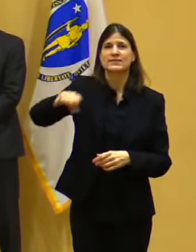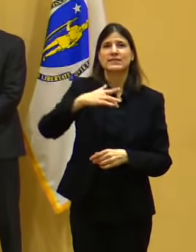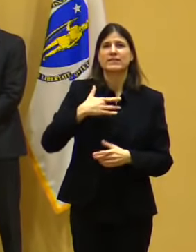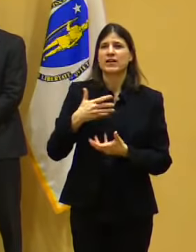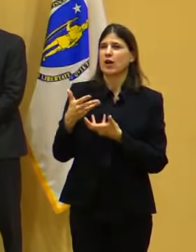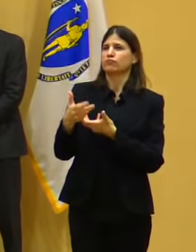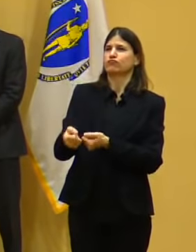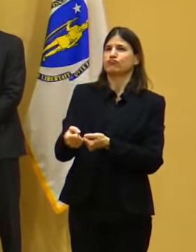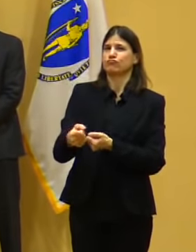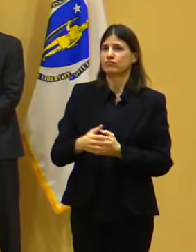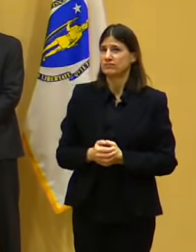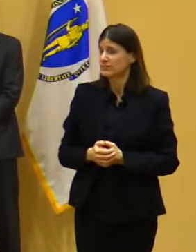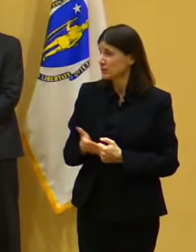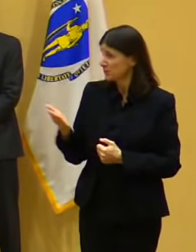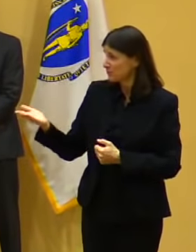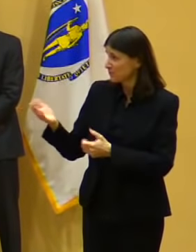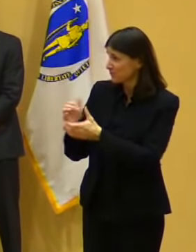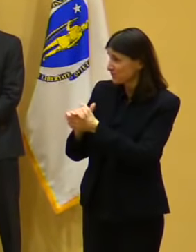So please, welcome.